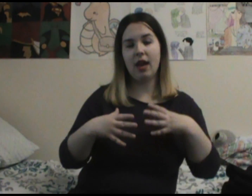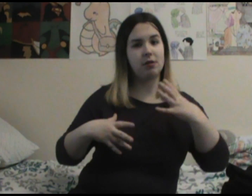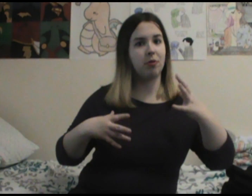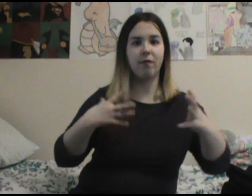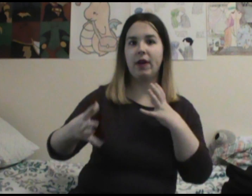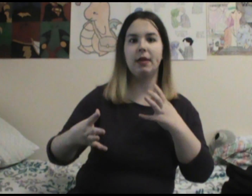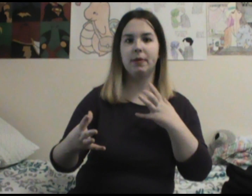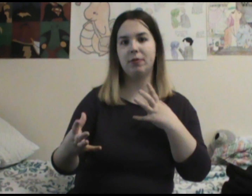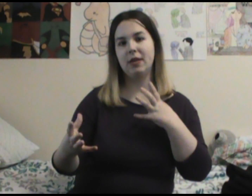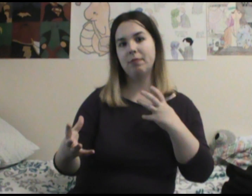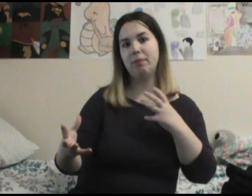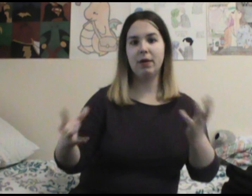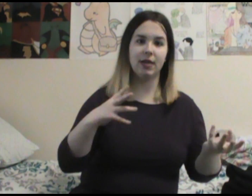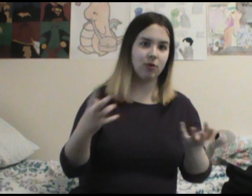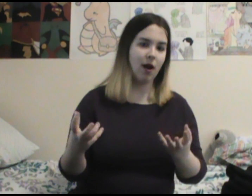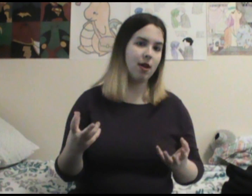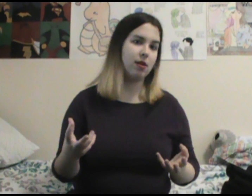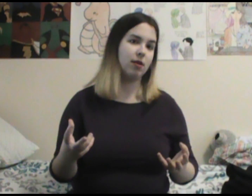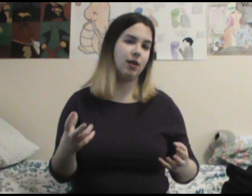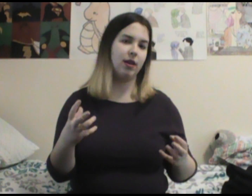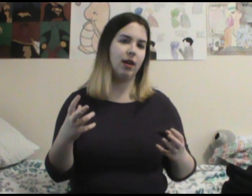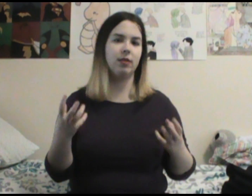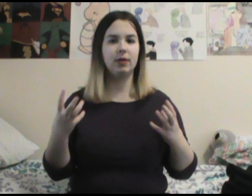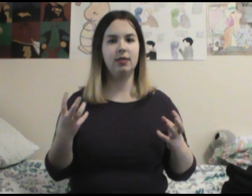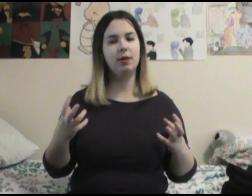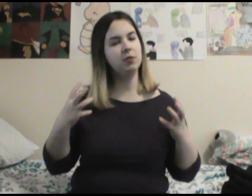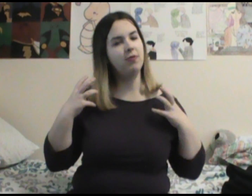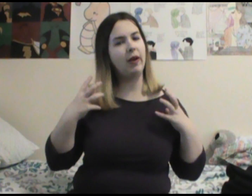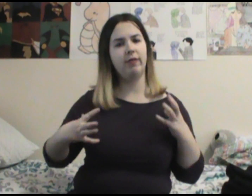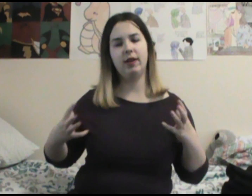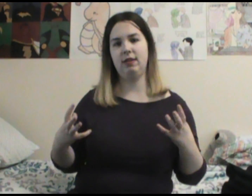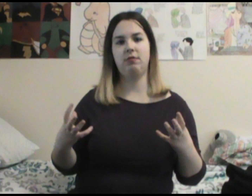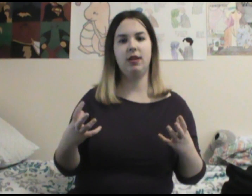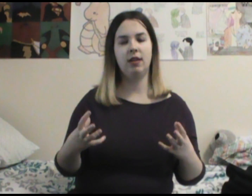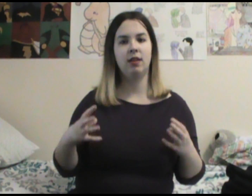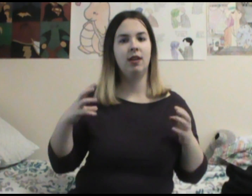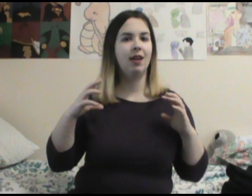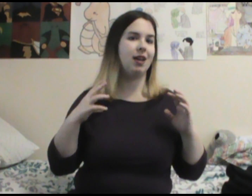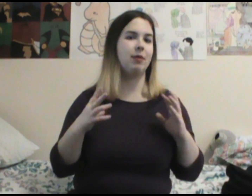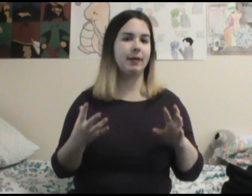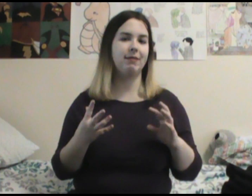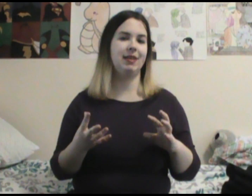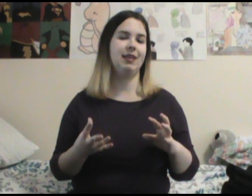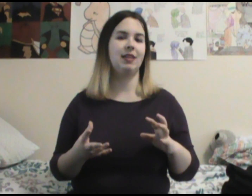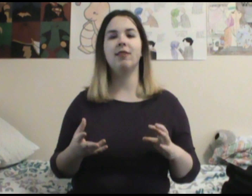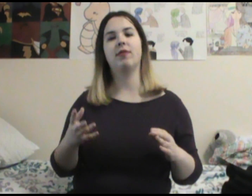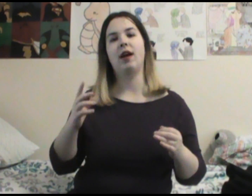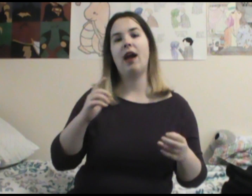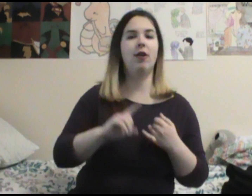actual fight between Barry and Grodd and the rest of the team was very very interesting and I really really liked it for how